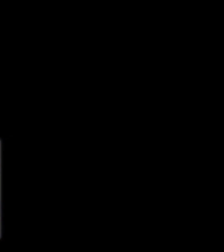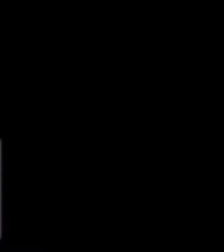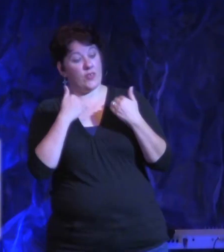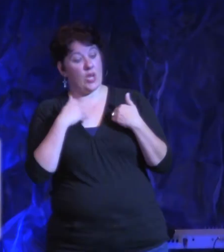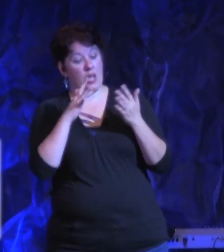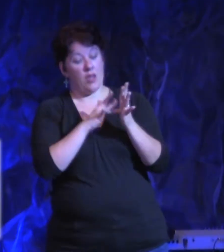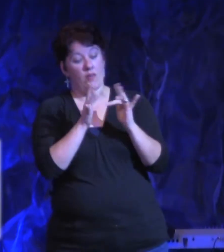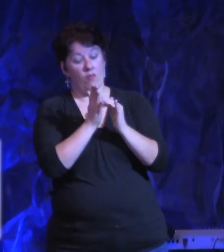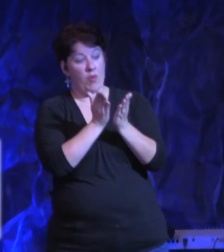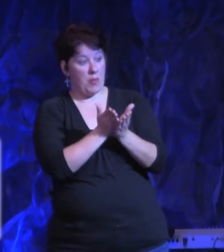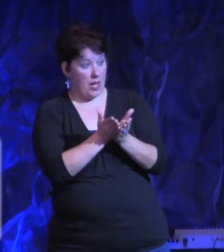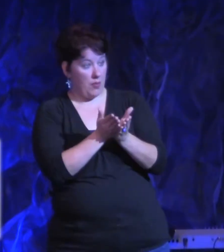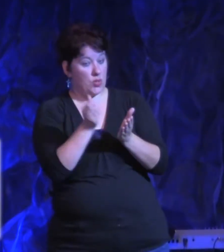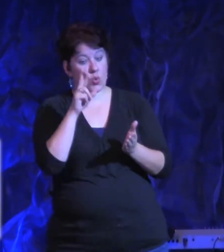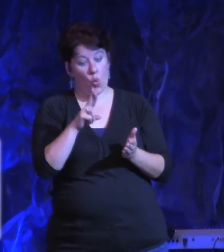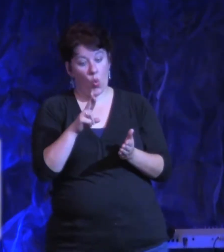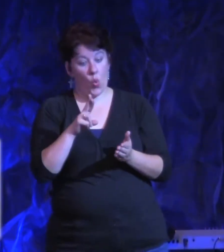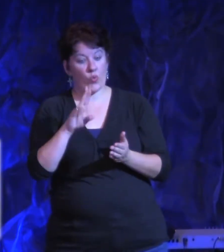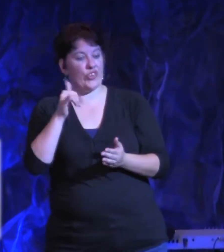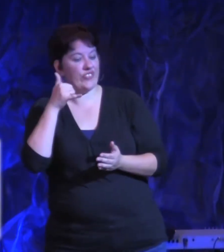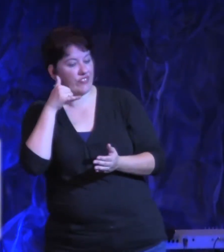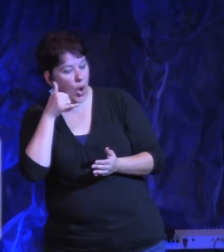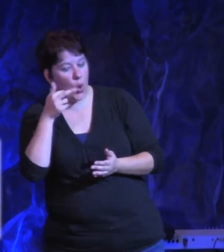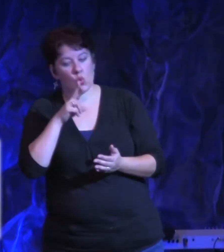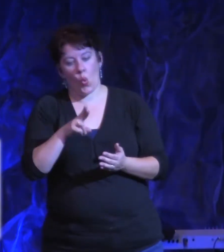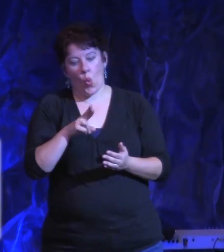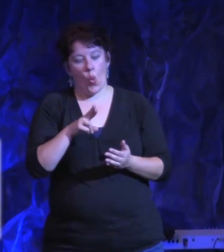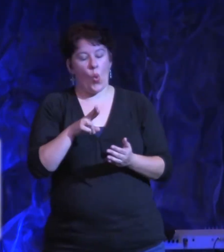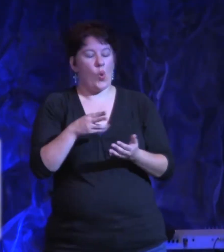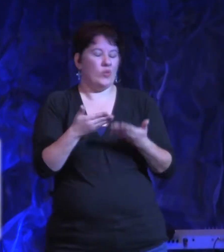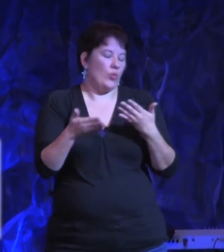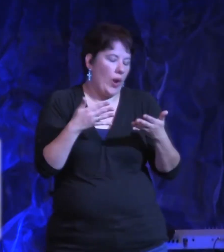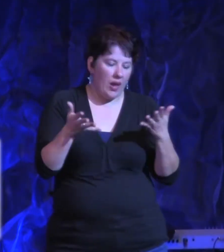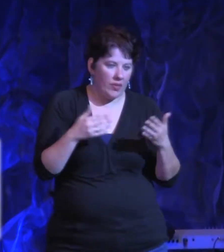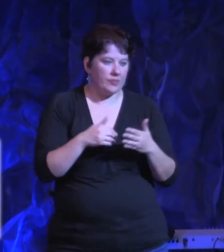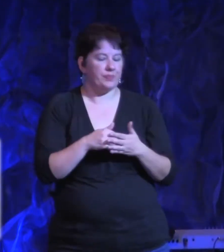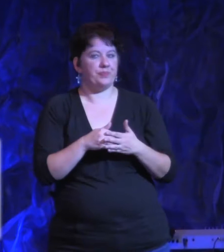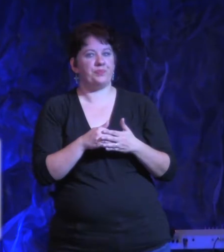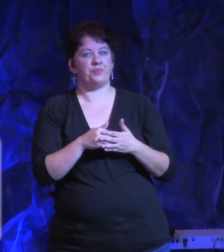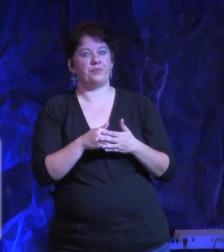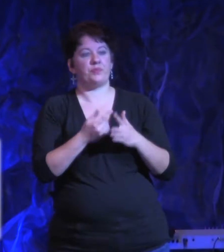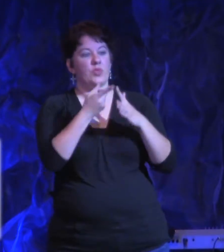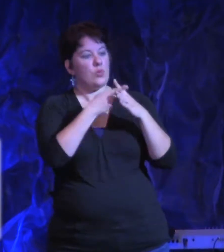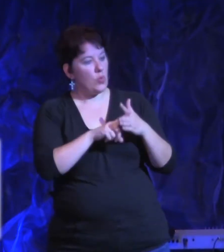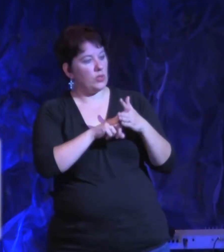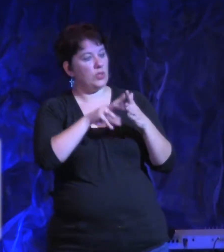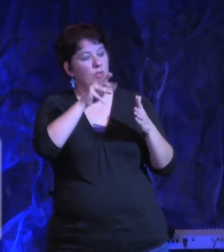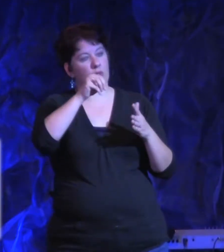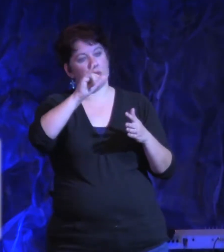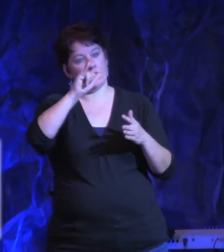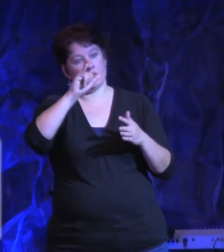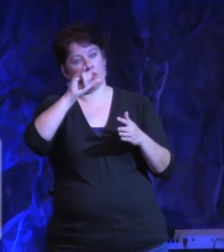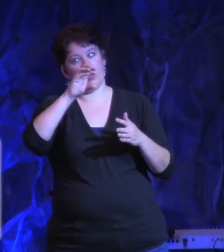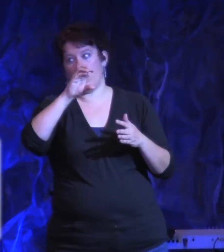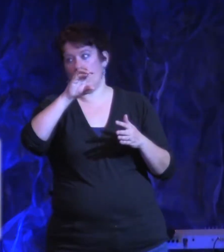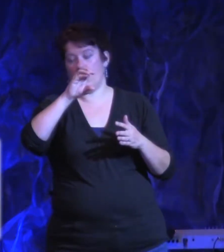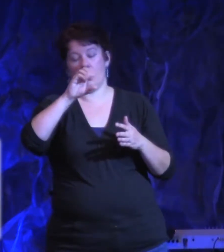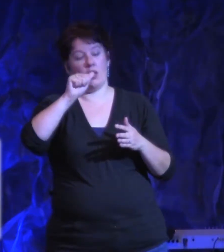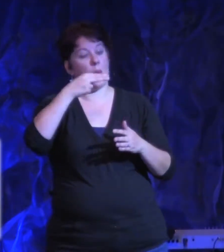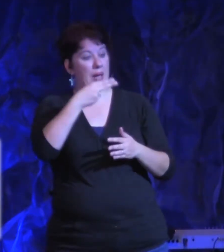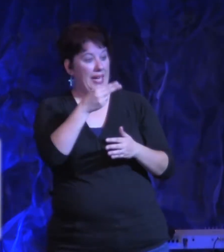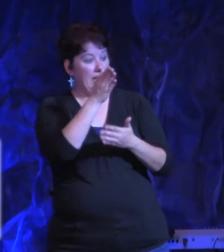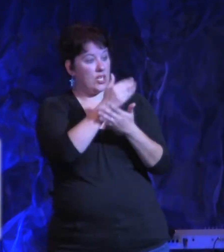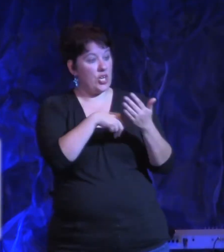If you have your Bible or iPad or whatever, turn with me to Micah chapter 2 and verse 13. And it's kind of the